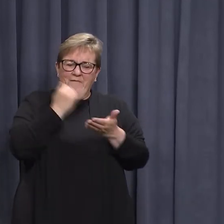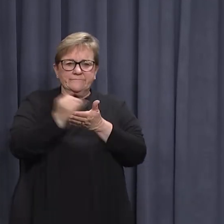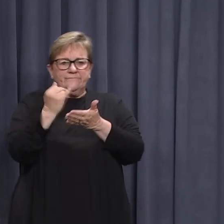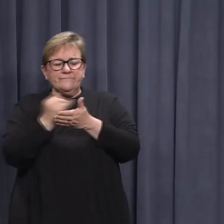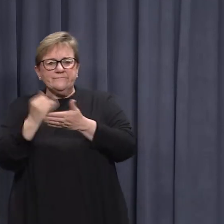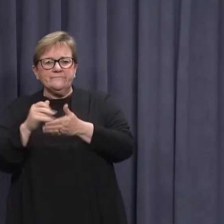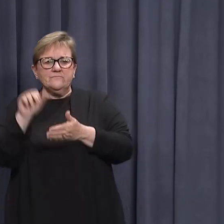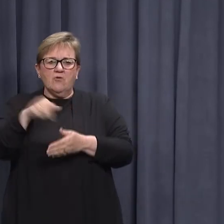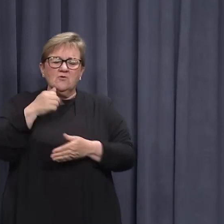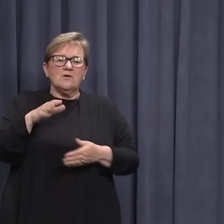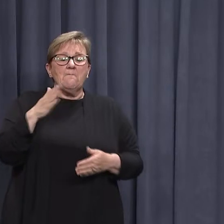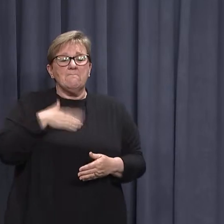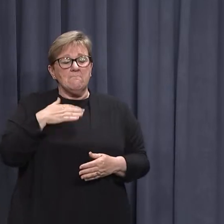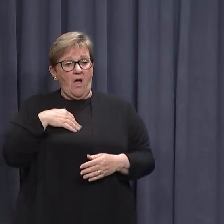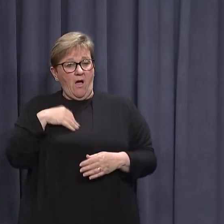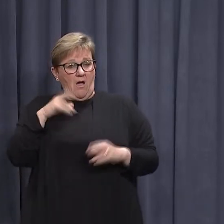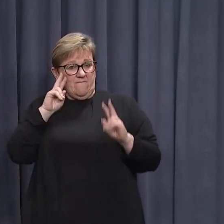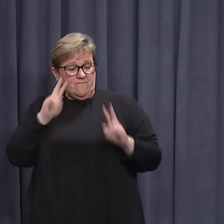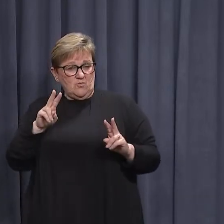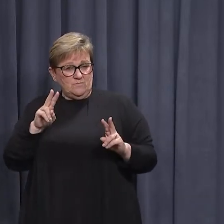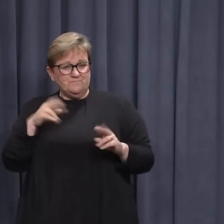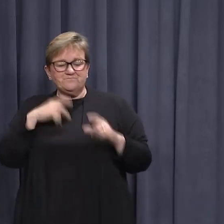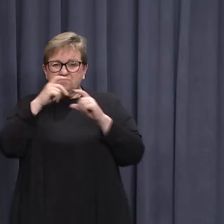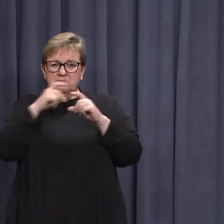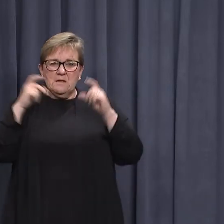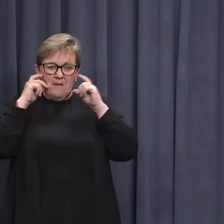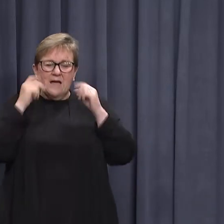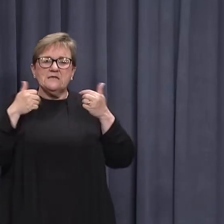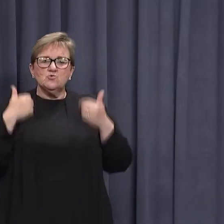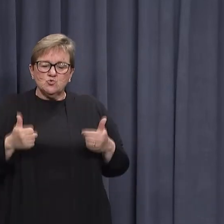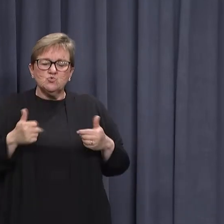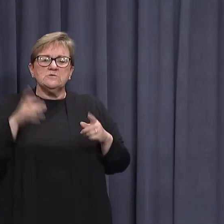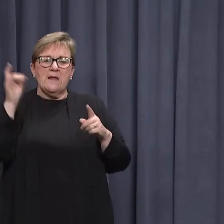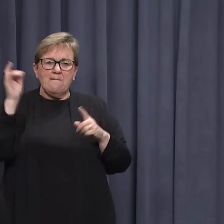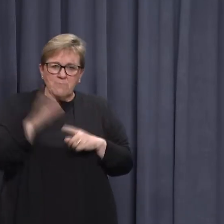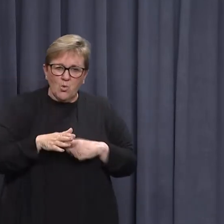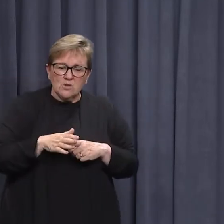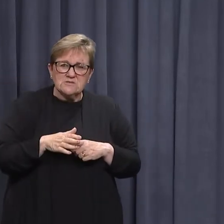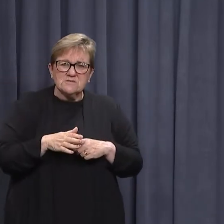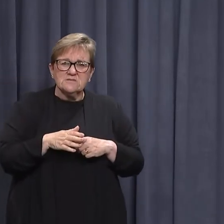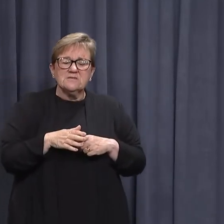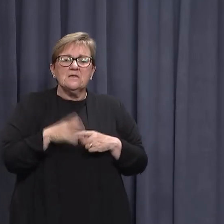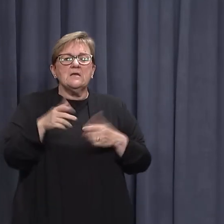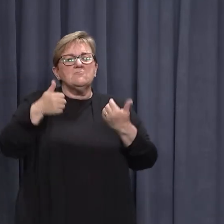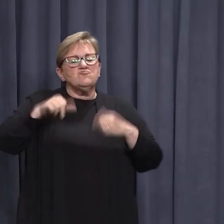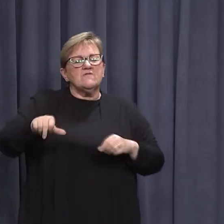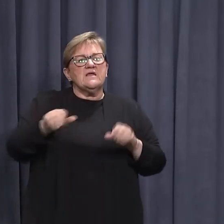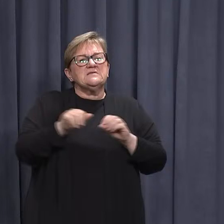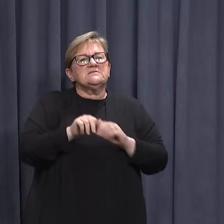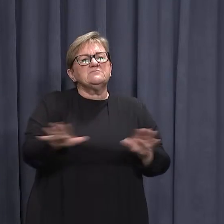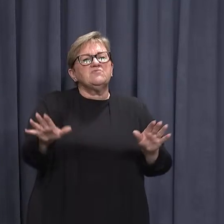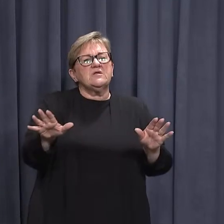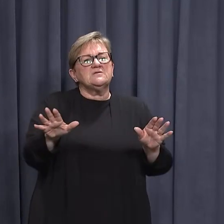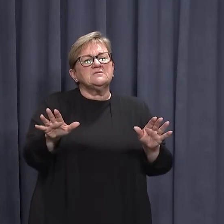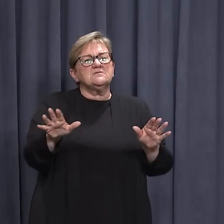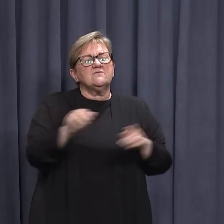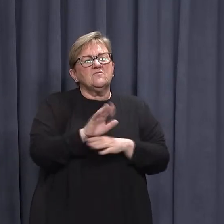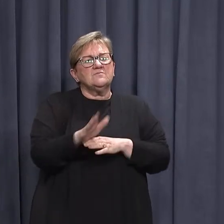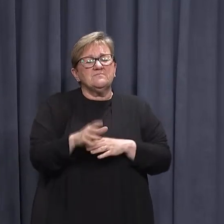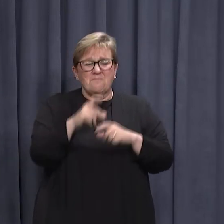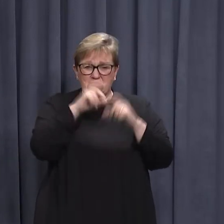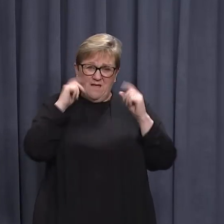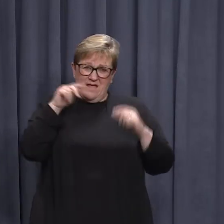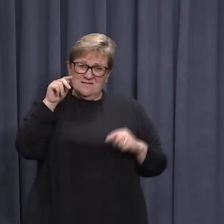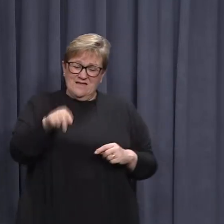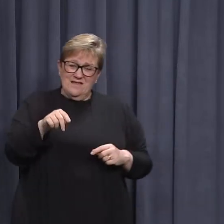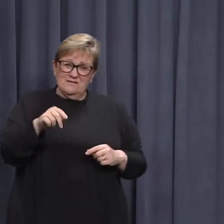continue. My view is mask wearing is good. It's important. It will prevent the spread of the virus. The masks that are out